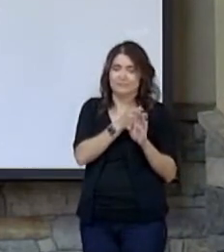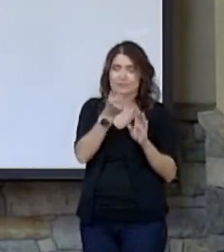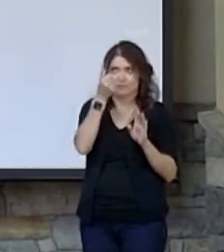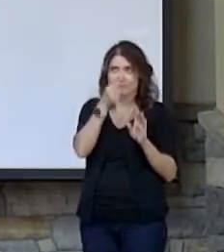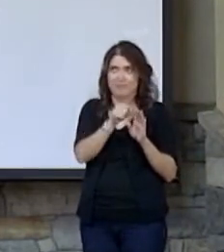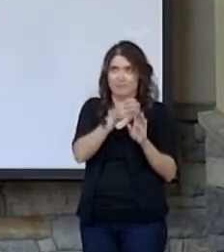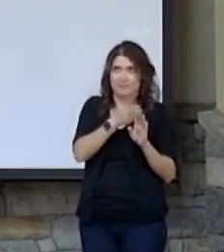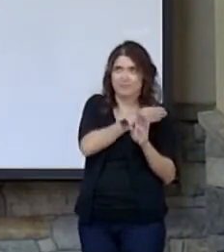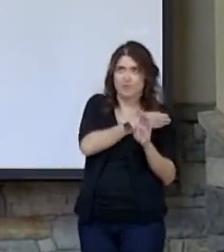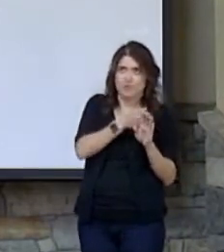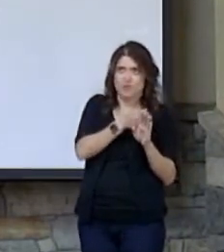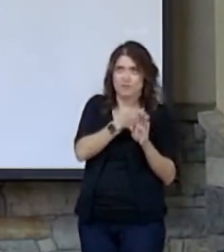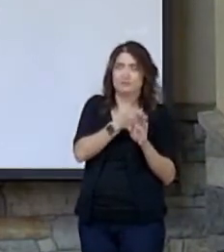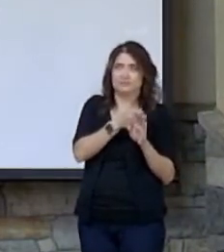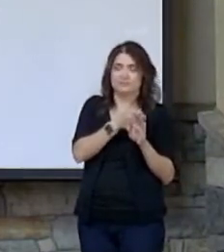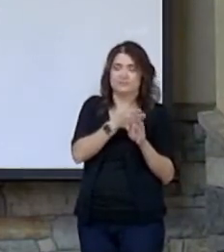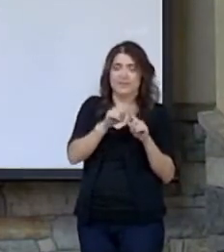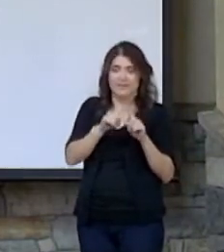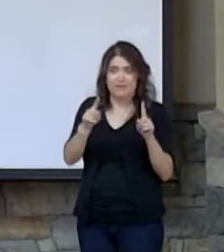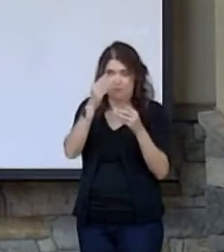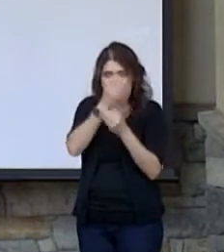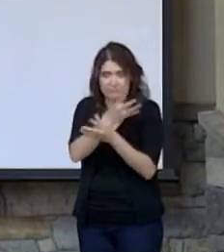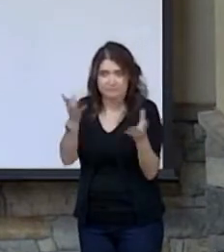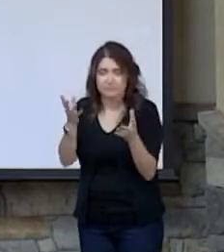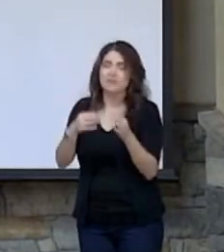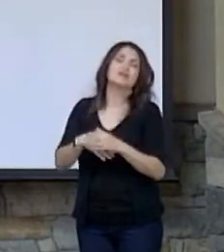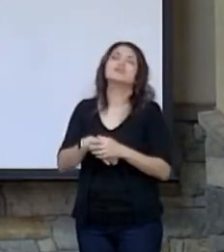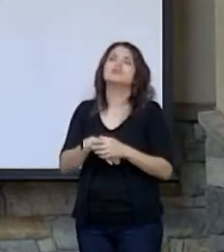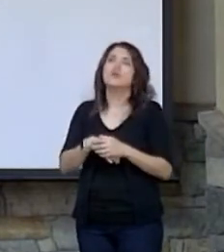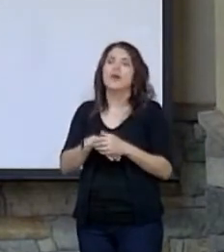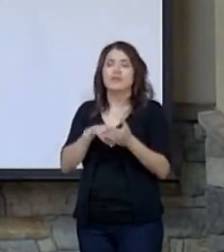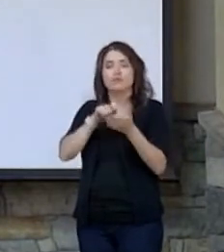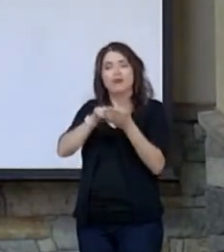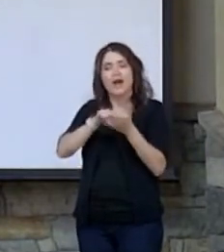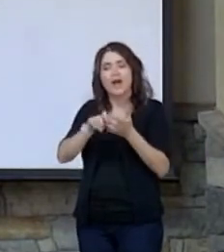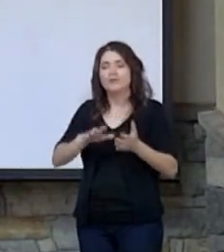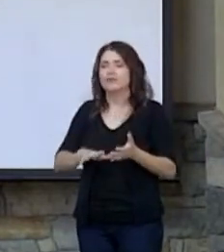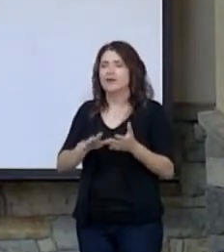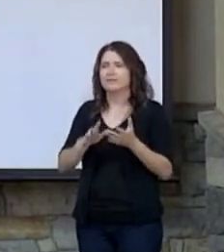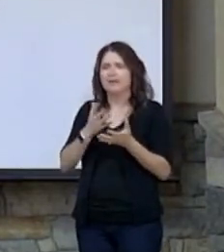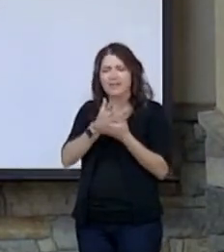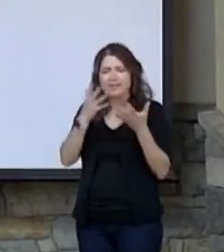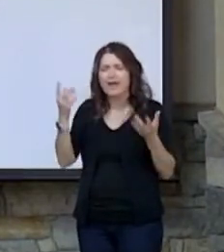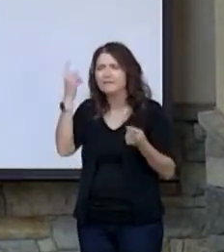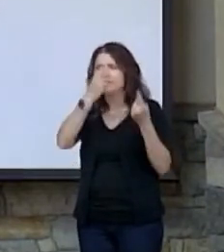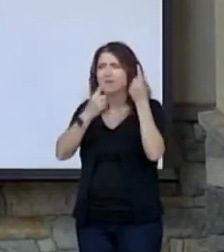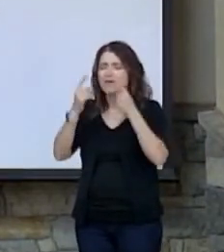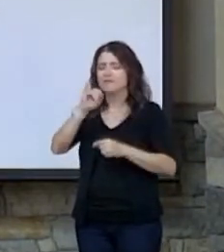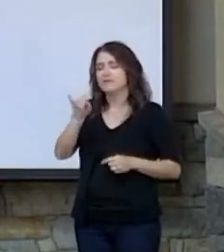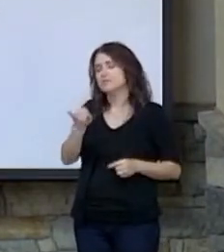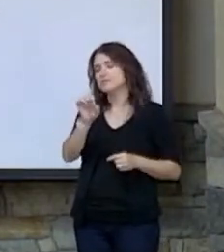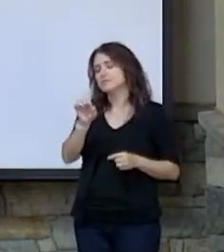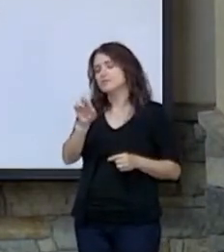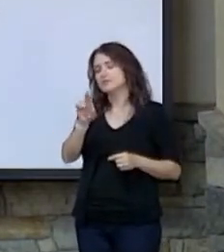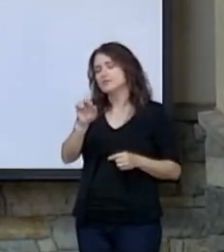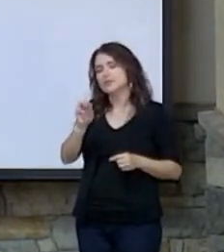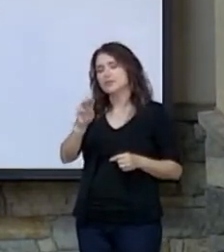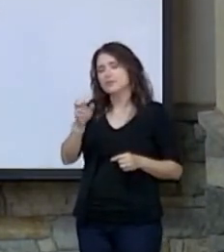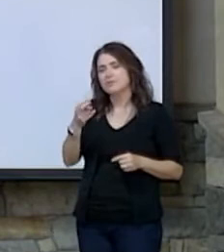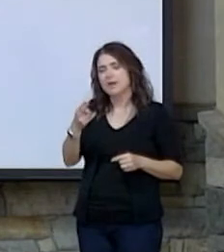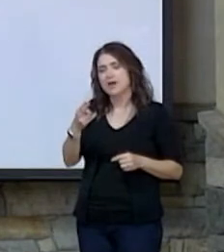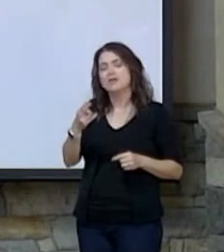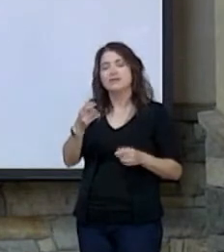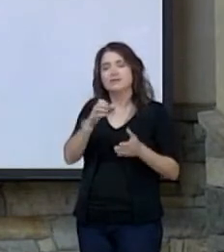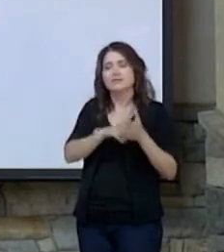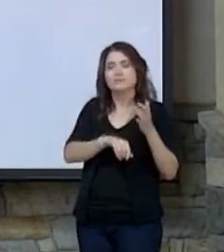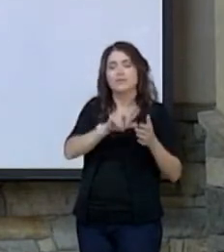Hebrews writer has been giving a whole series of thought based on Jeremiah chapter 31 verses 31 through 34. And